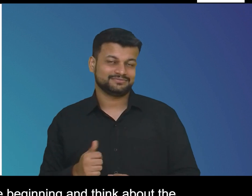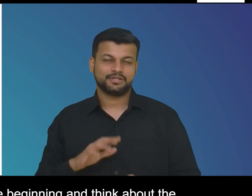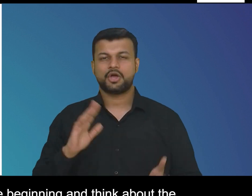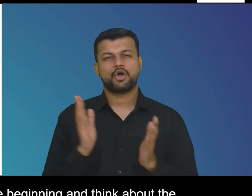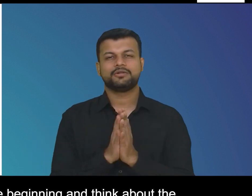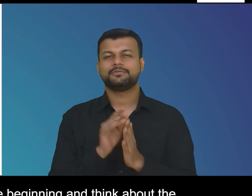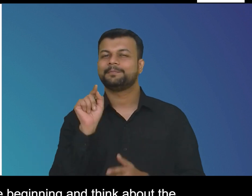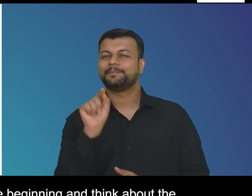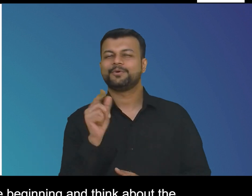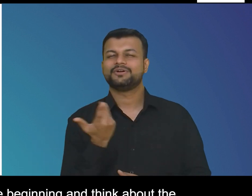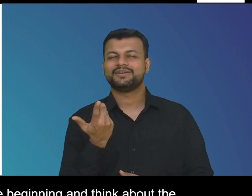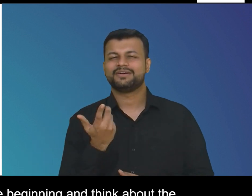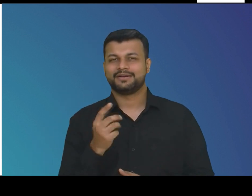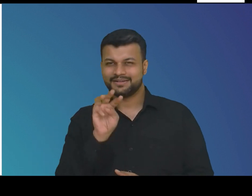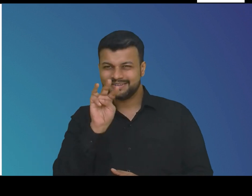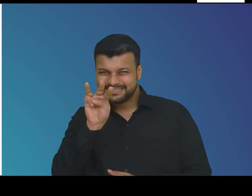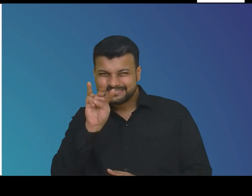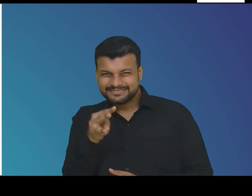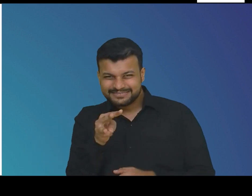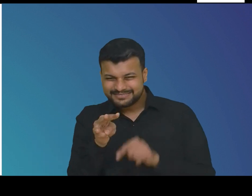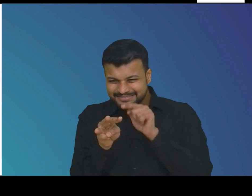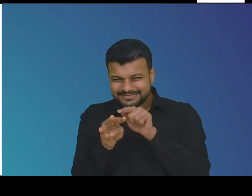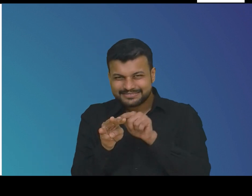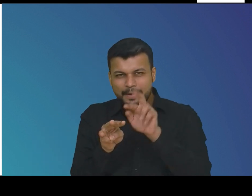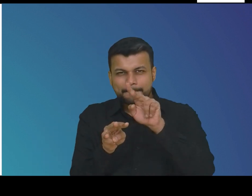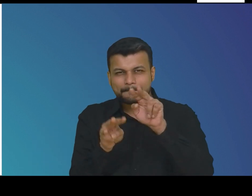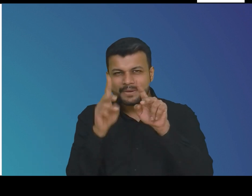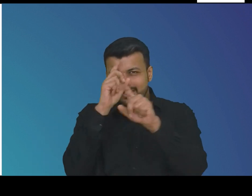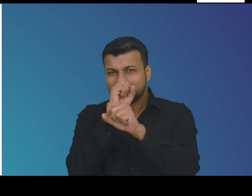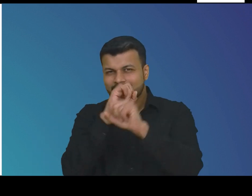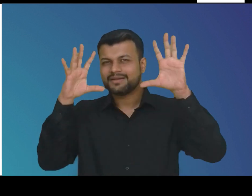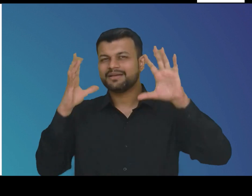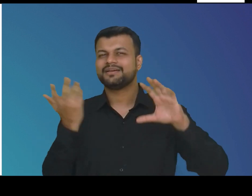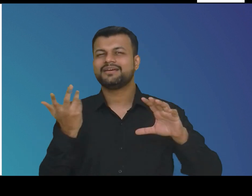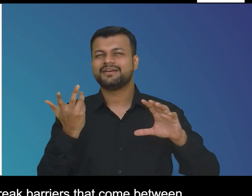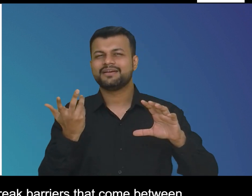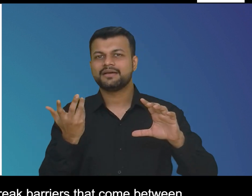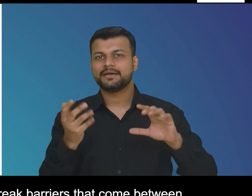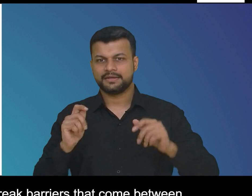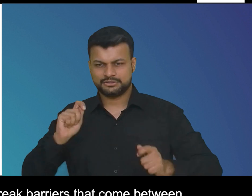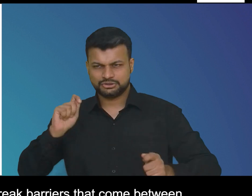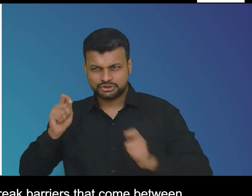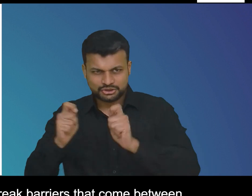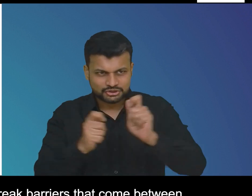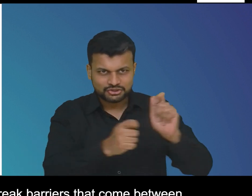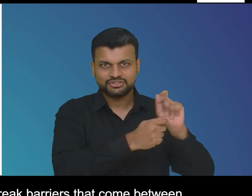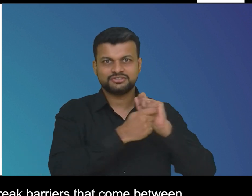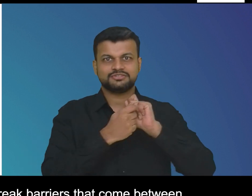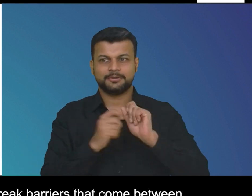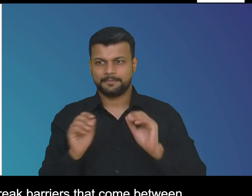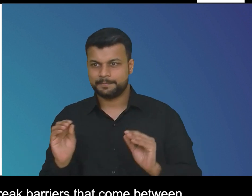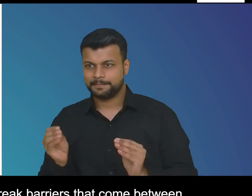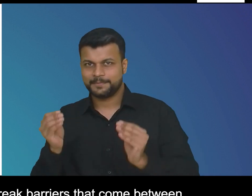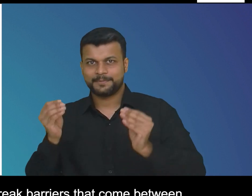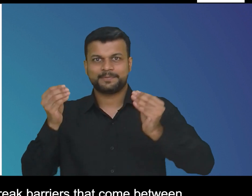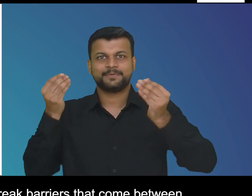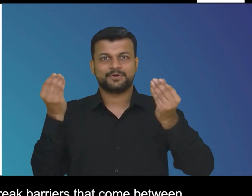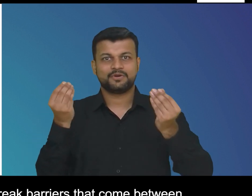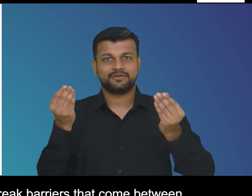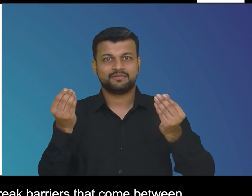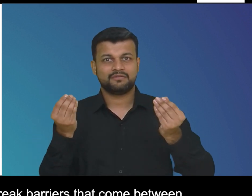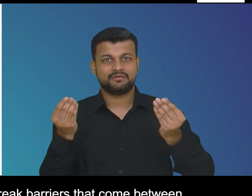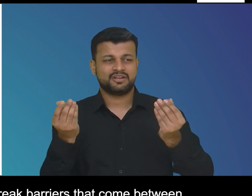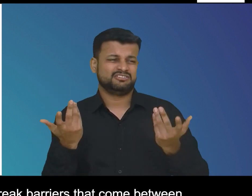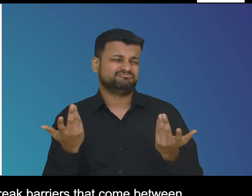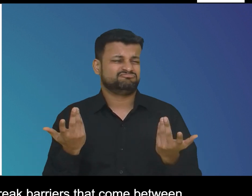think about the paralympics logo three elements that are constantly in motion to transform to evolve and to break